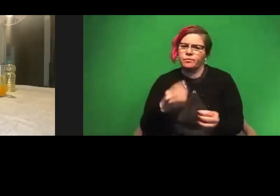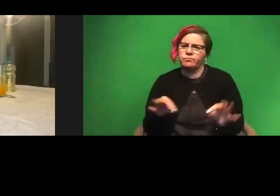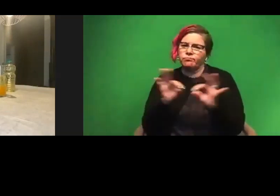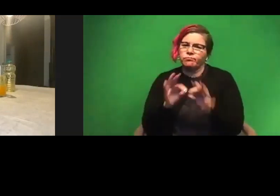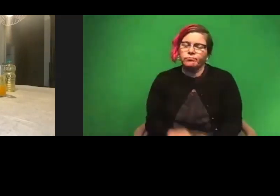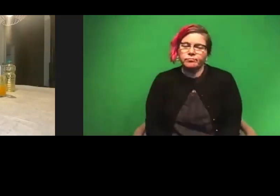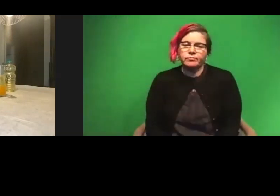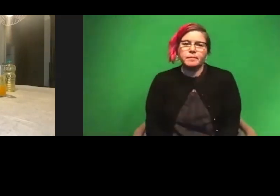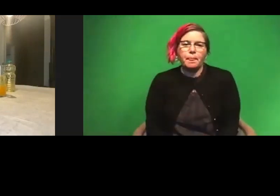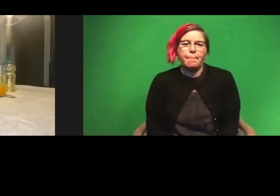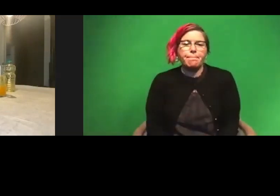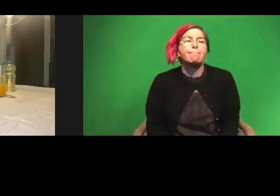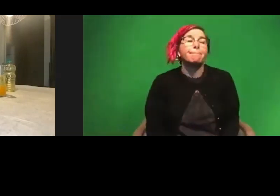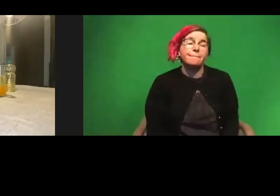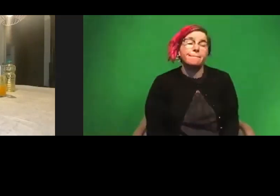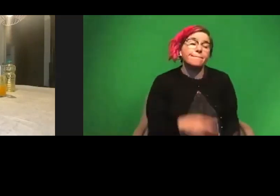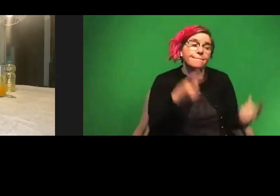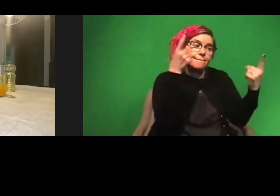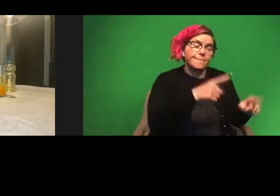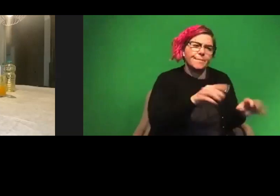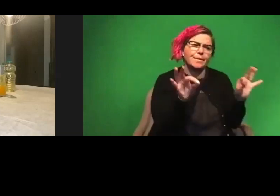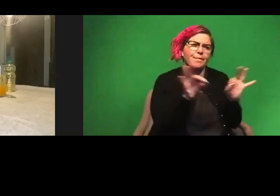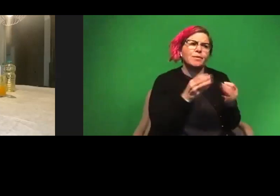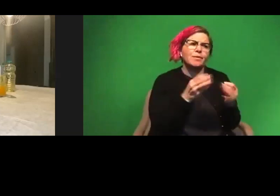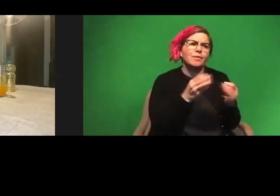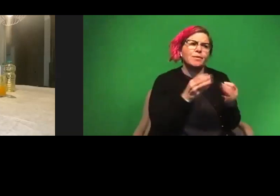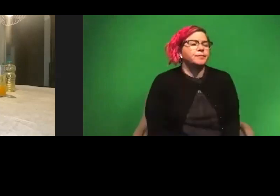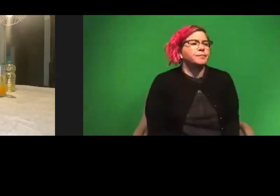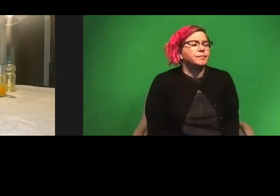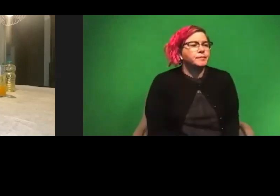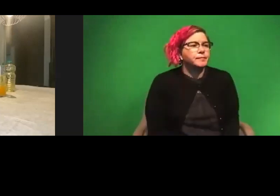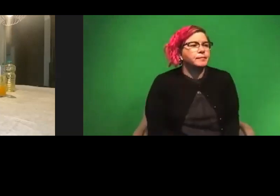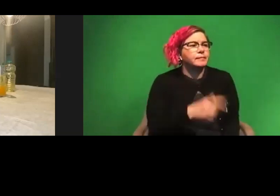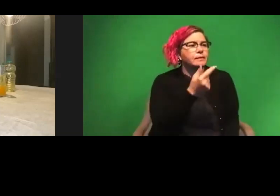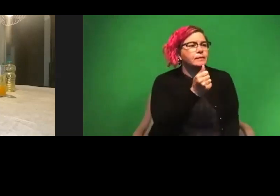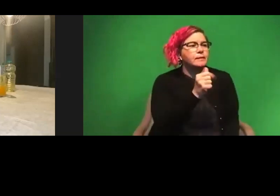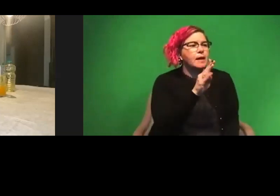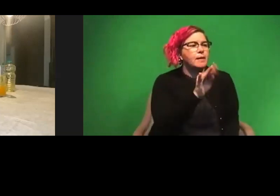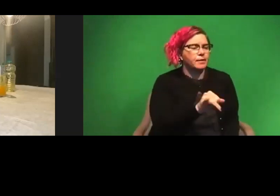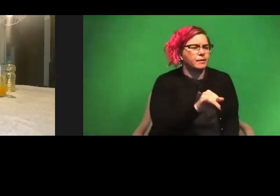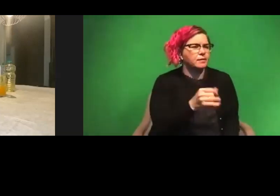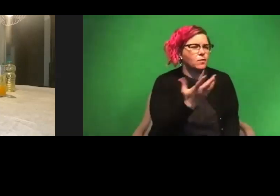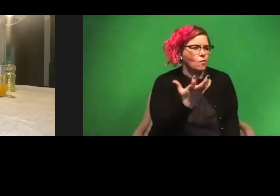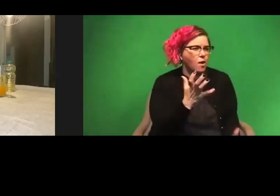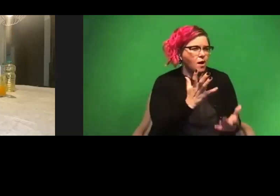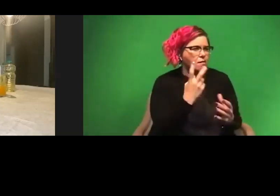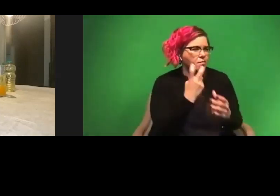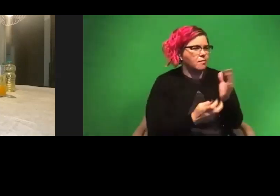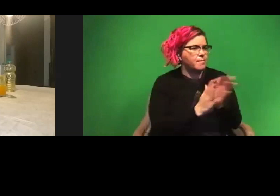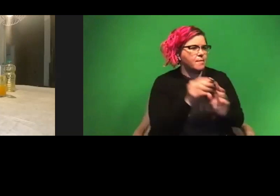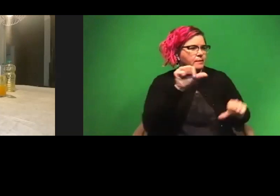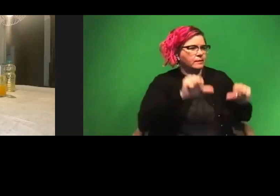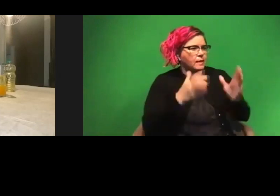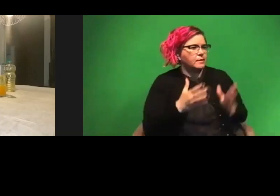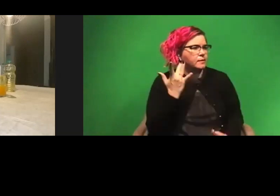would give. Totally. That's, that's so important. Thank you. Gabby would like to know what made you want to be a scientist? Oh,